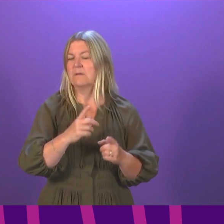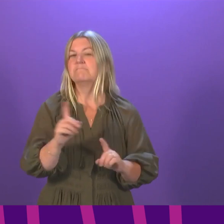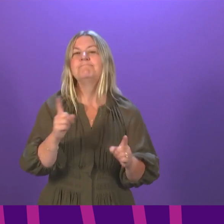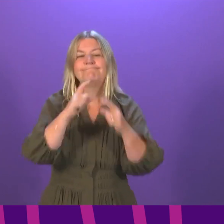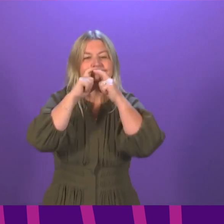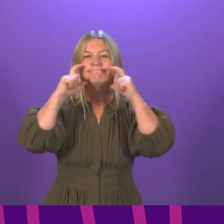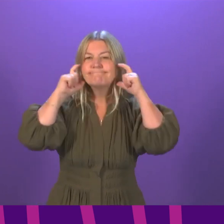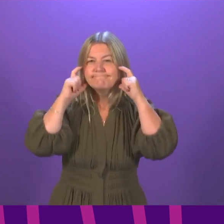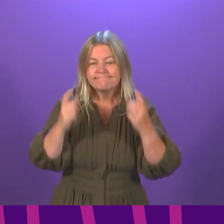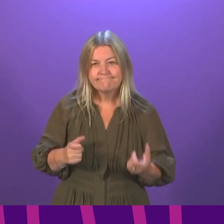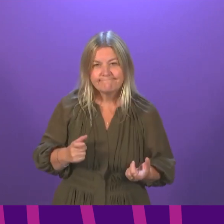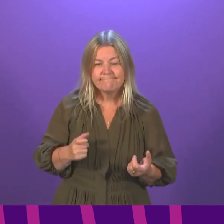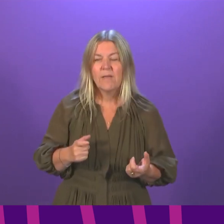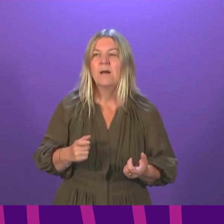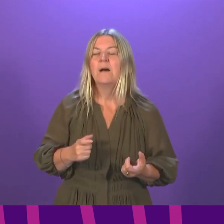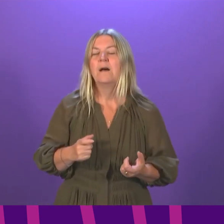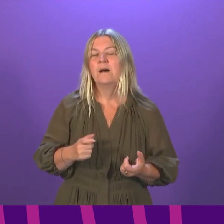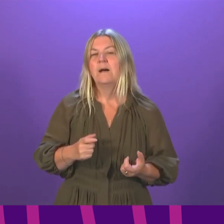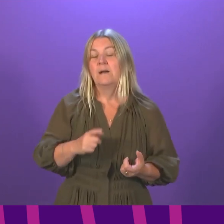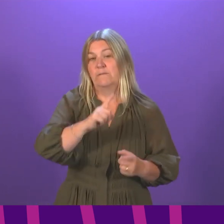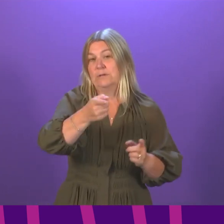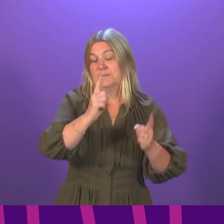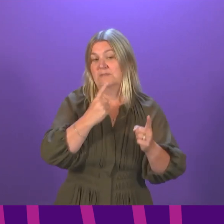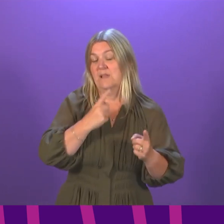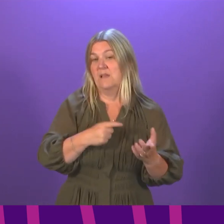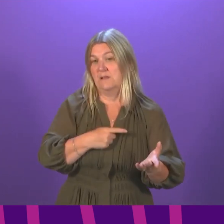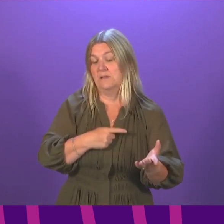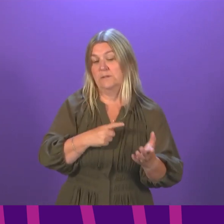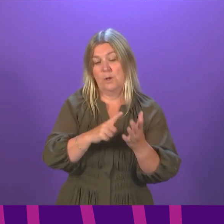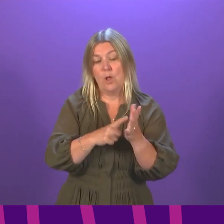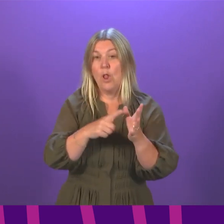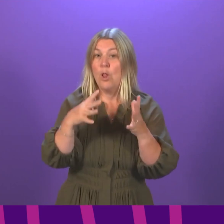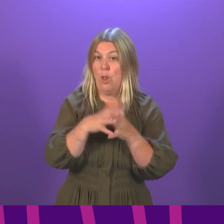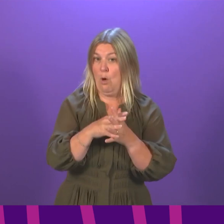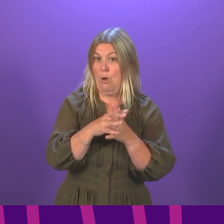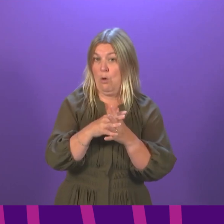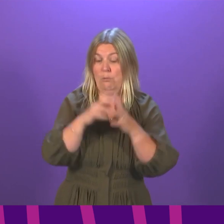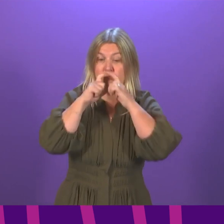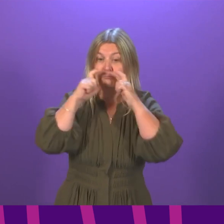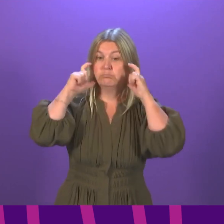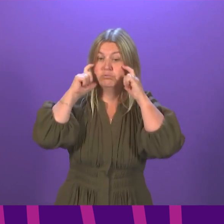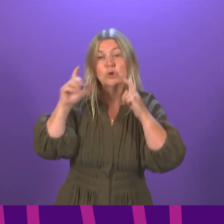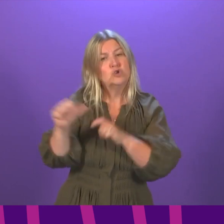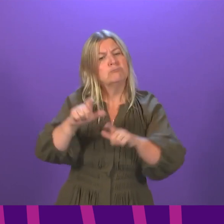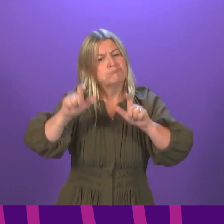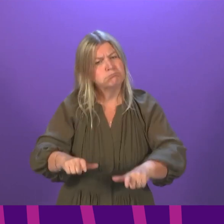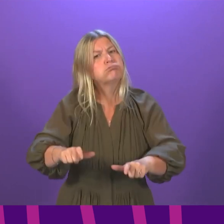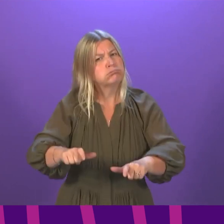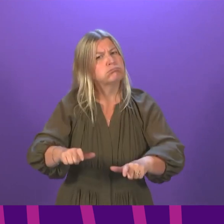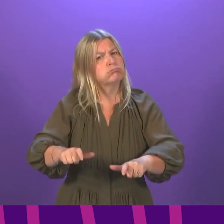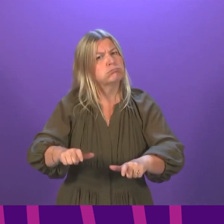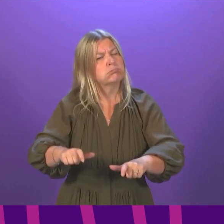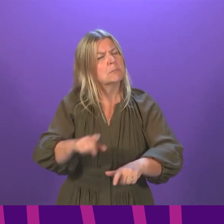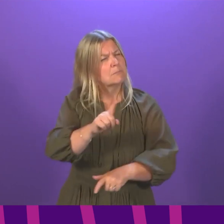The First Minister has made it clear that she thinks the law on face coverings should remain, but she will be aware